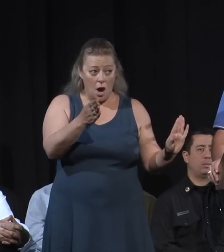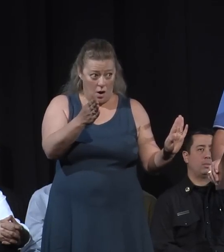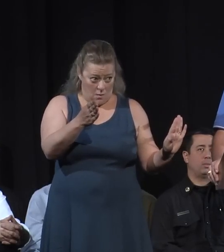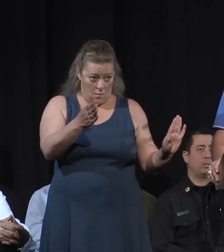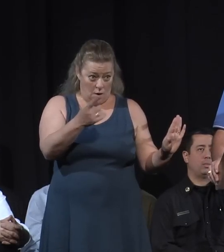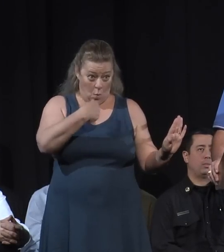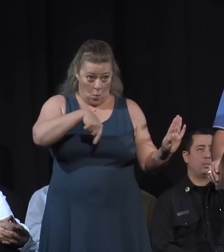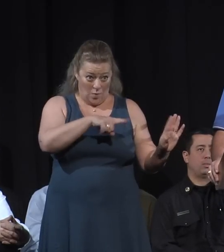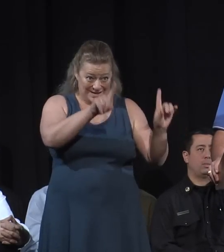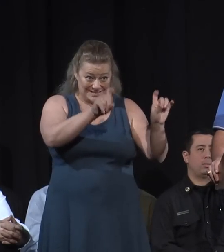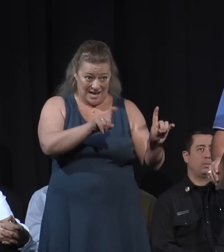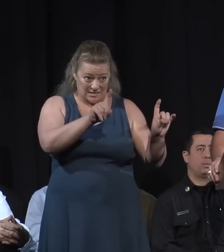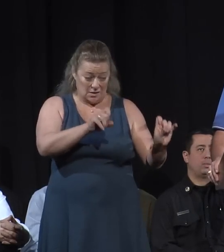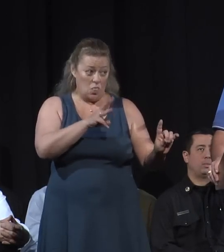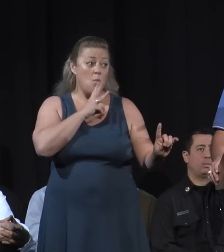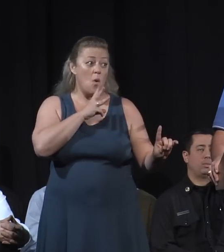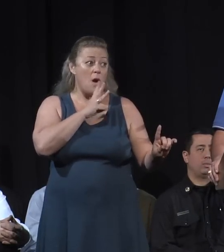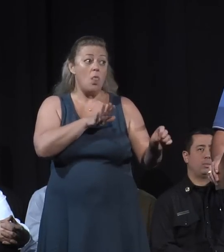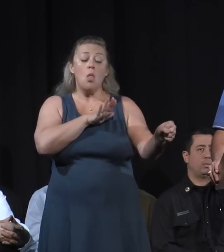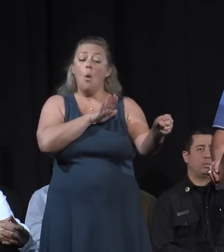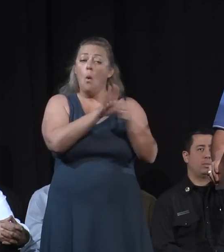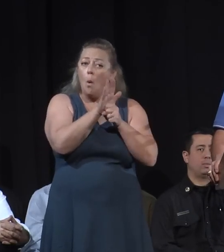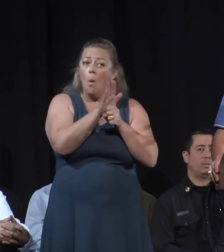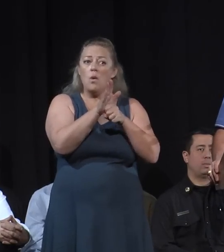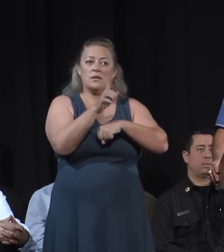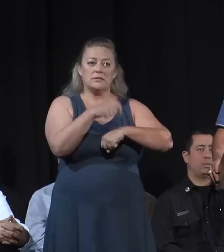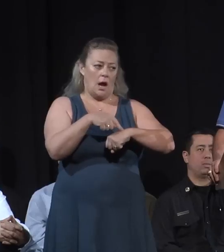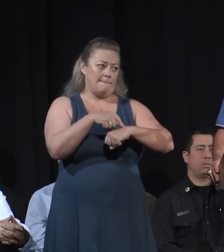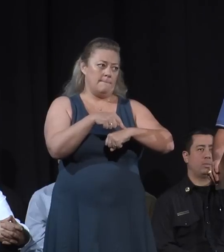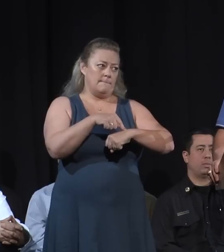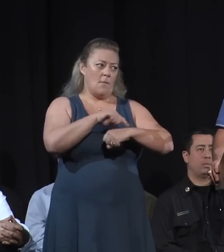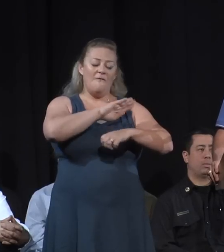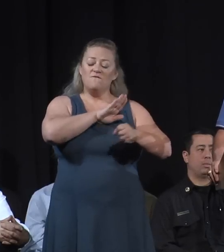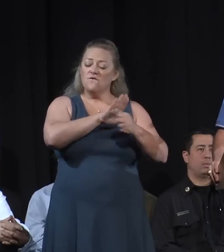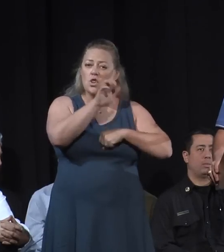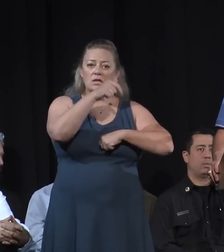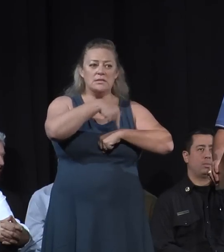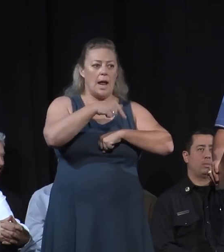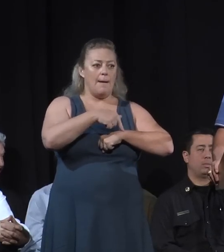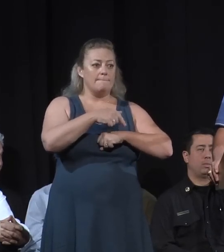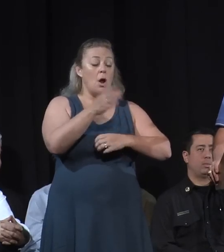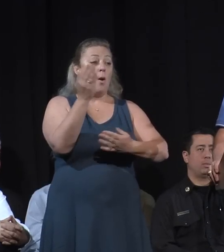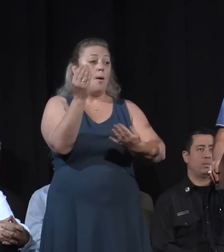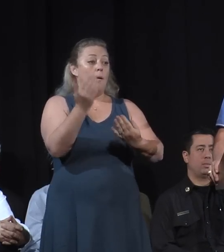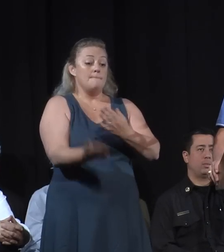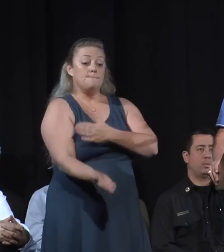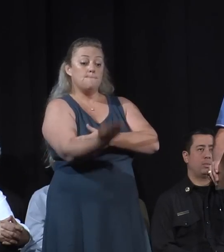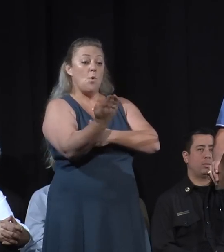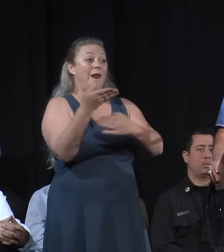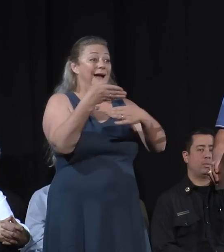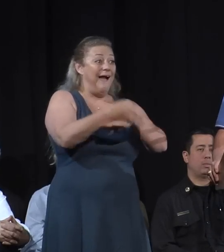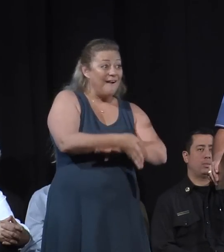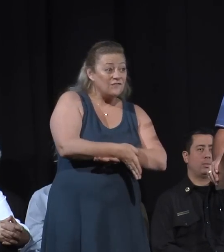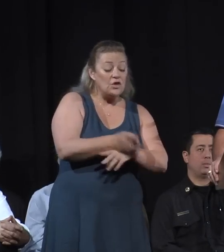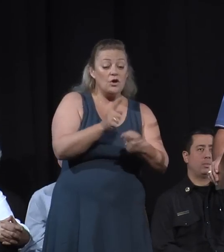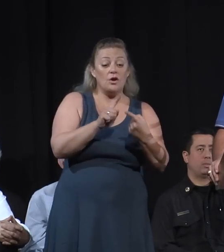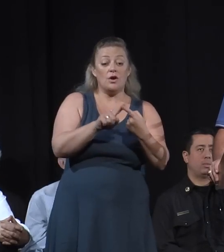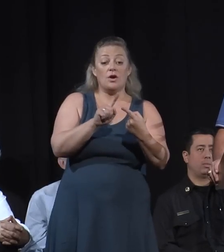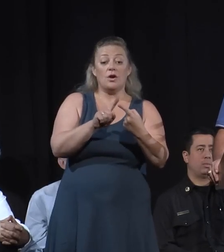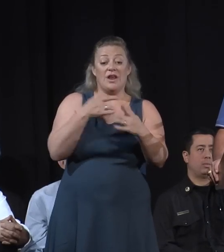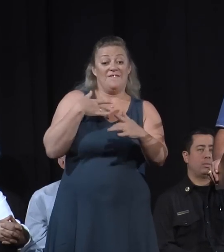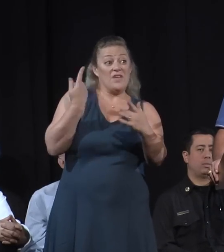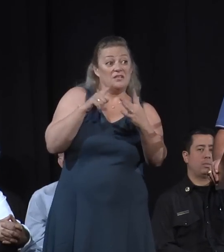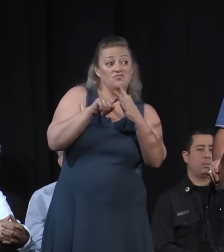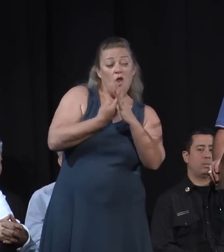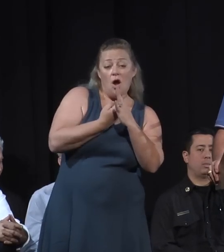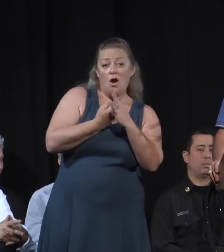water the entire time this was going on. We tested the water the morning after the event, during the event, and have continued